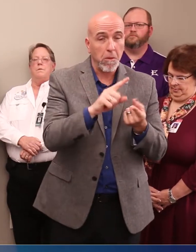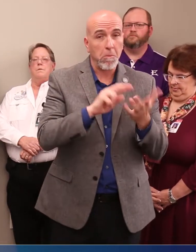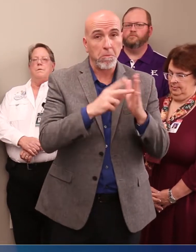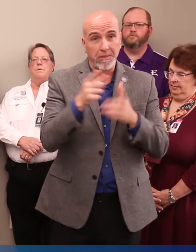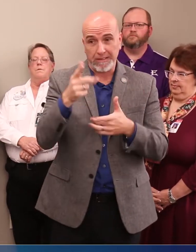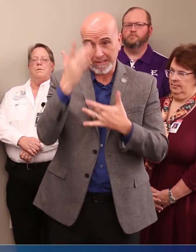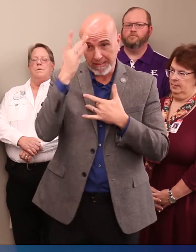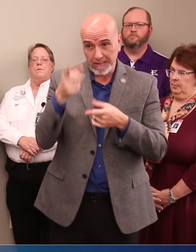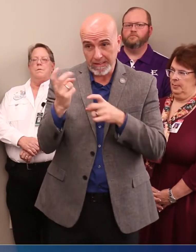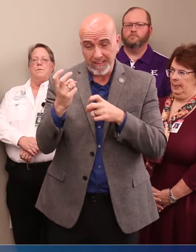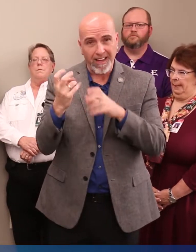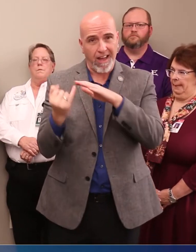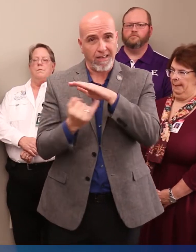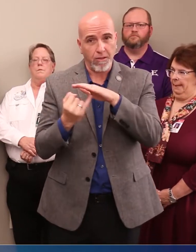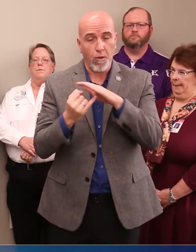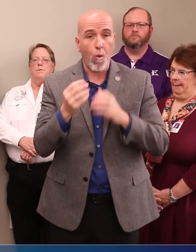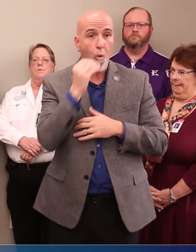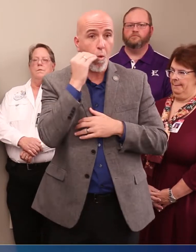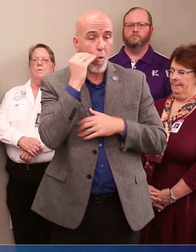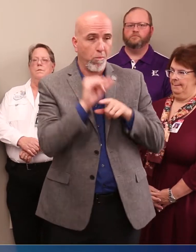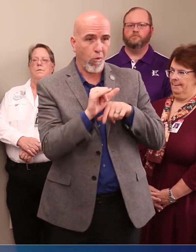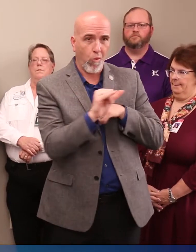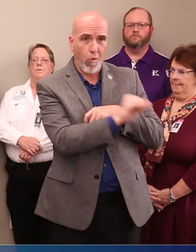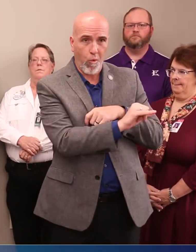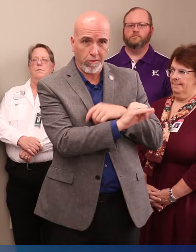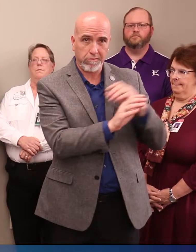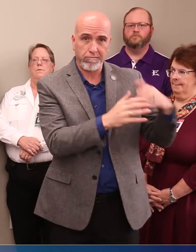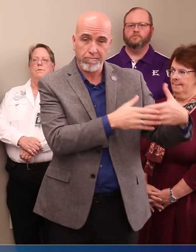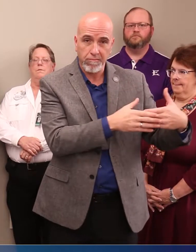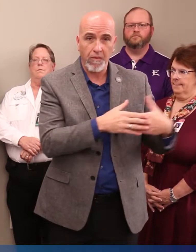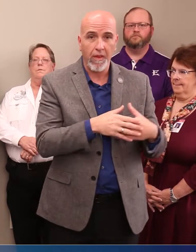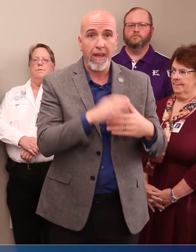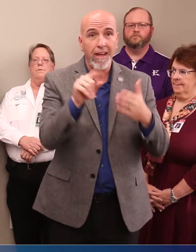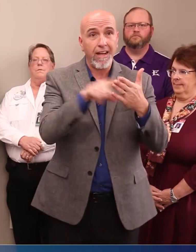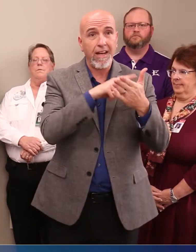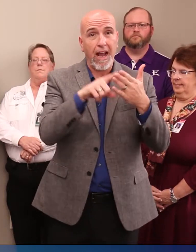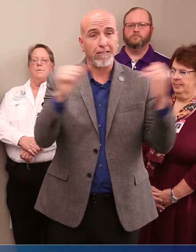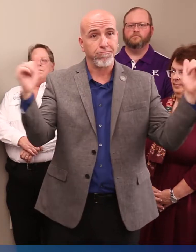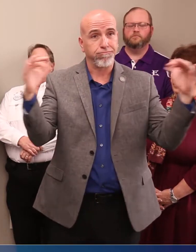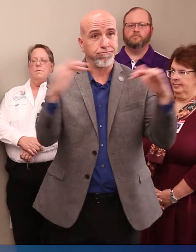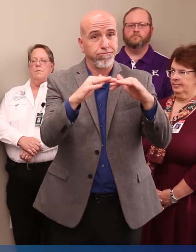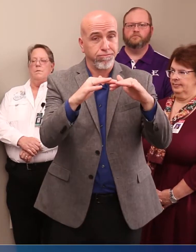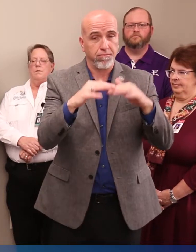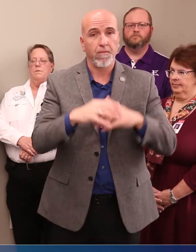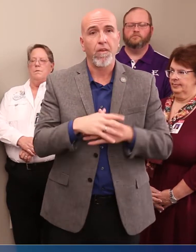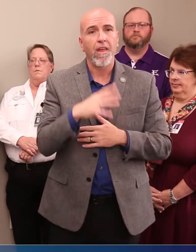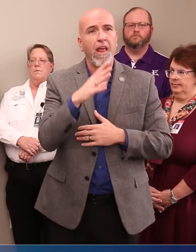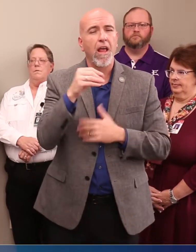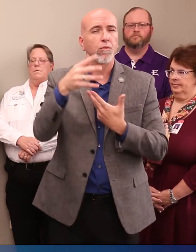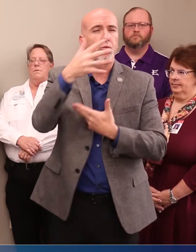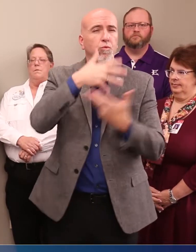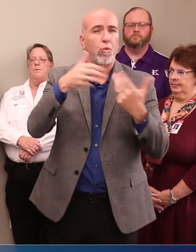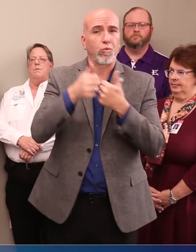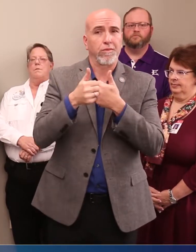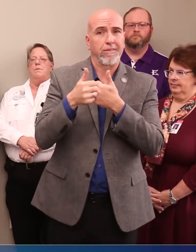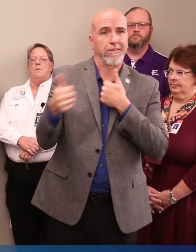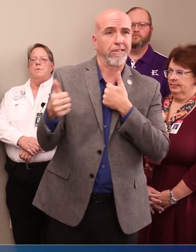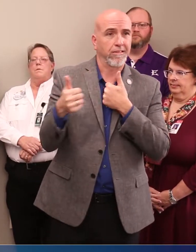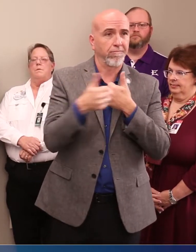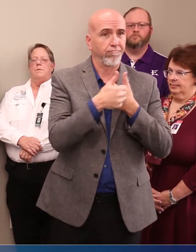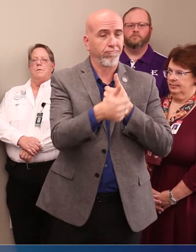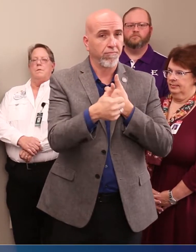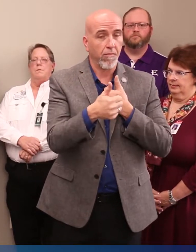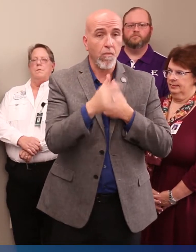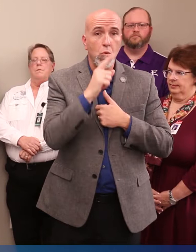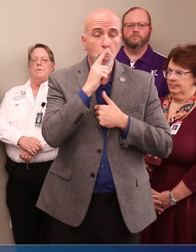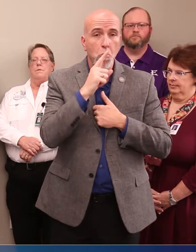sick, home quarantining the exposed, canceling mass gatherings, and social distancing have